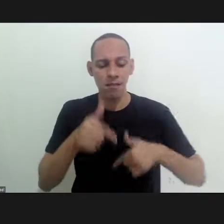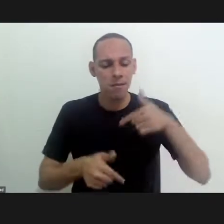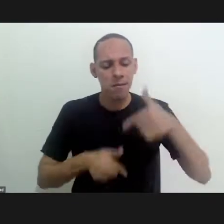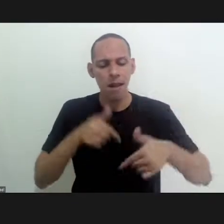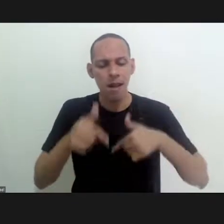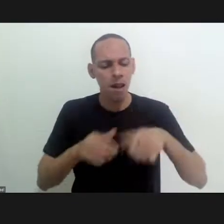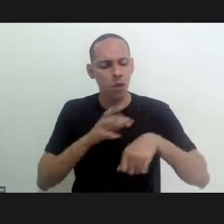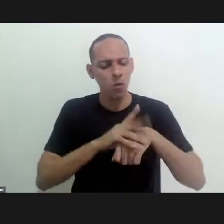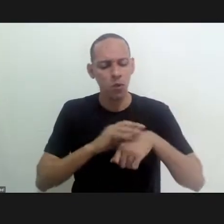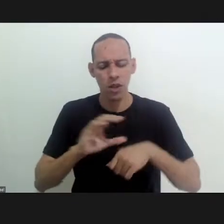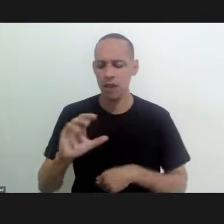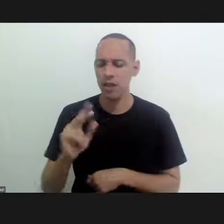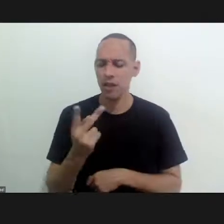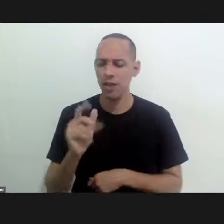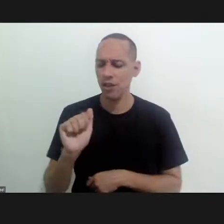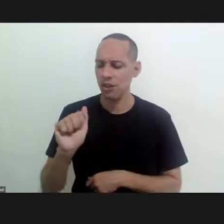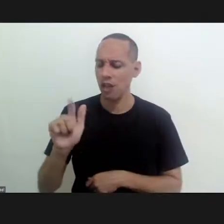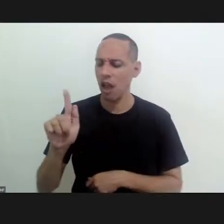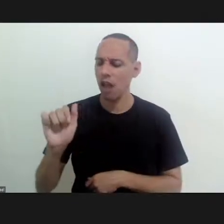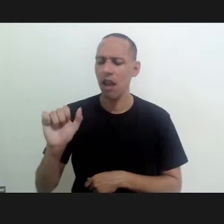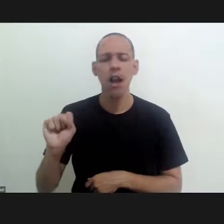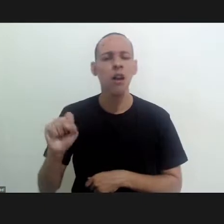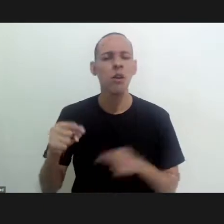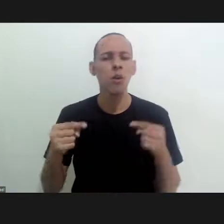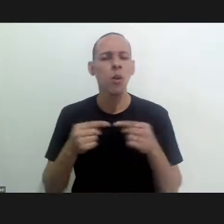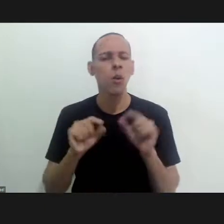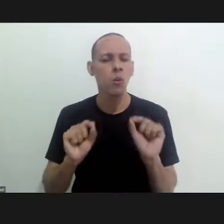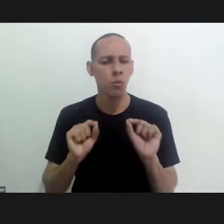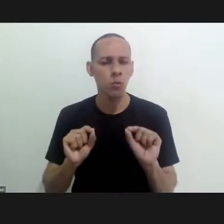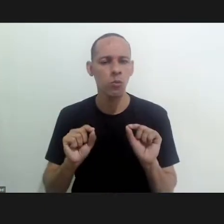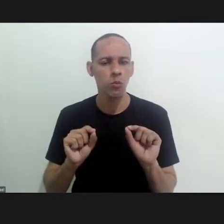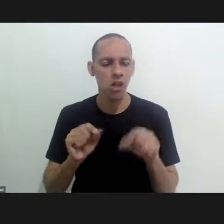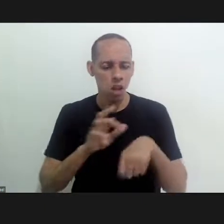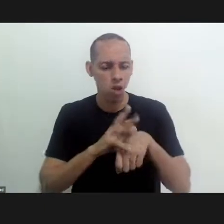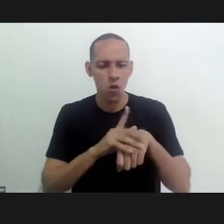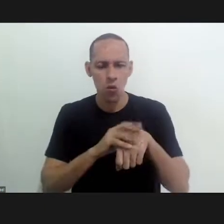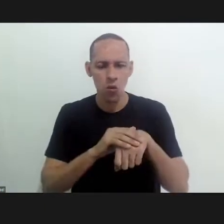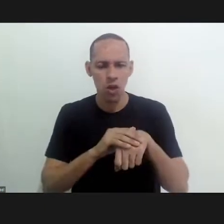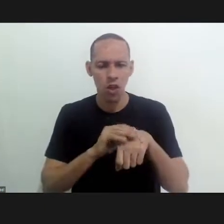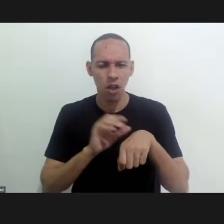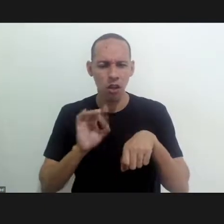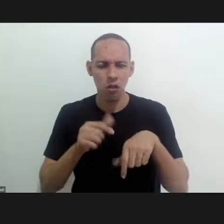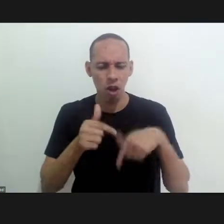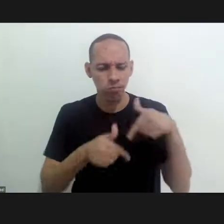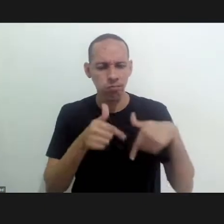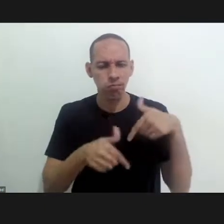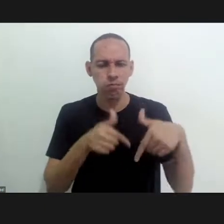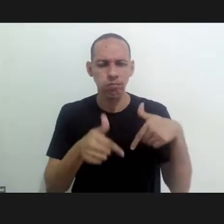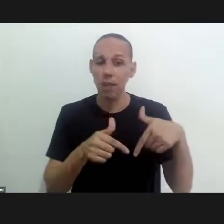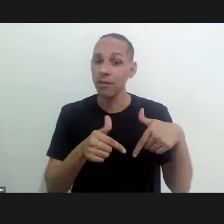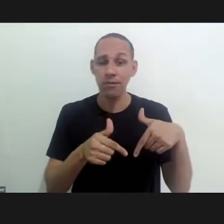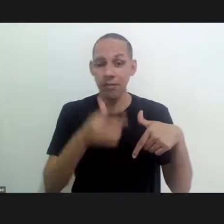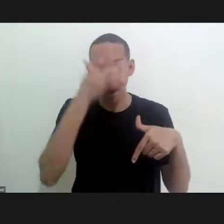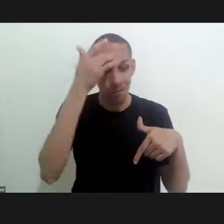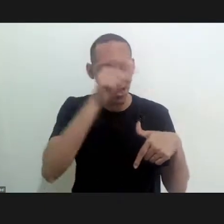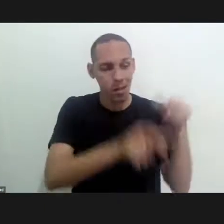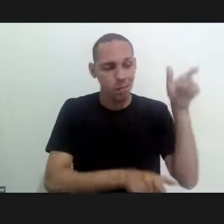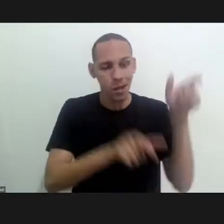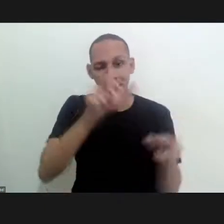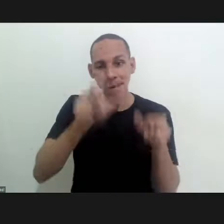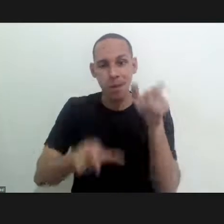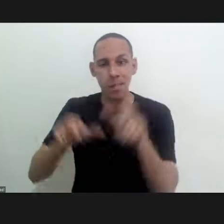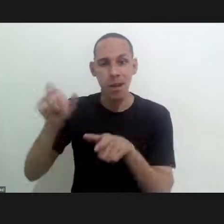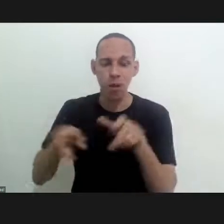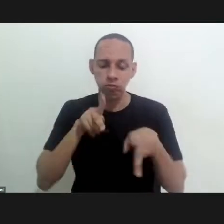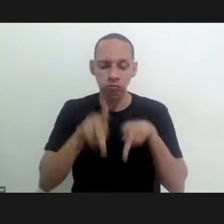what is it like to work with Chagas disease we don't work with one disease we work with